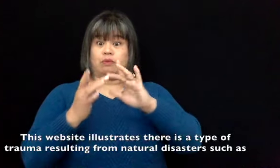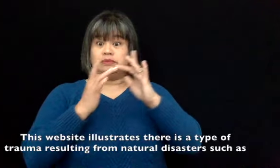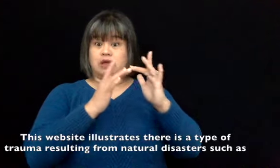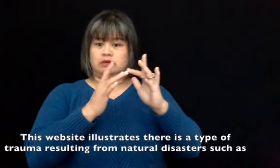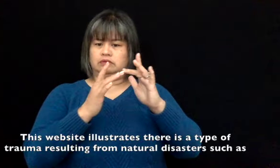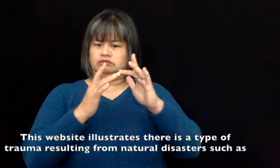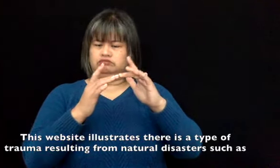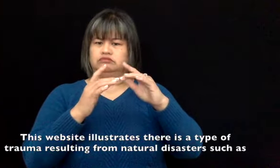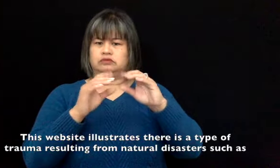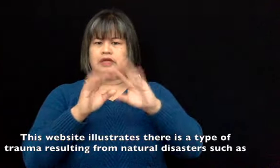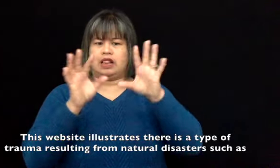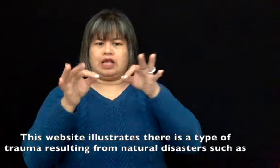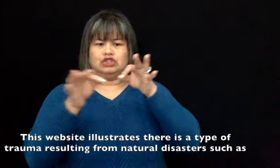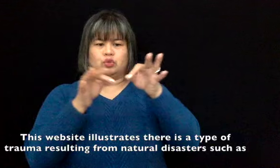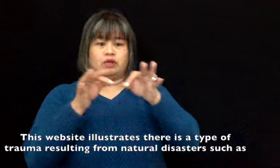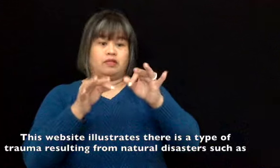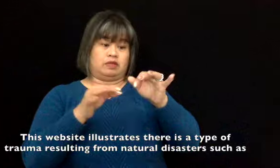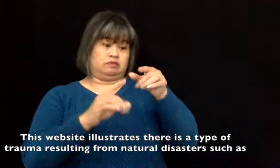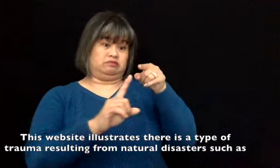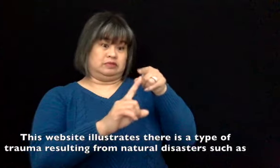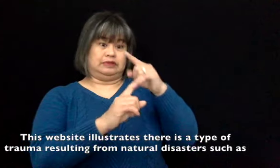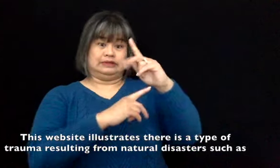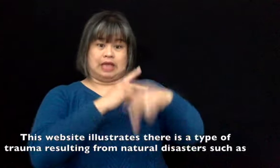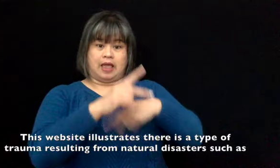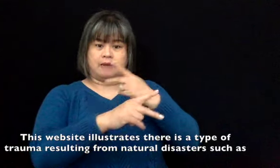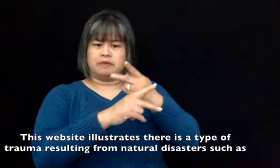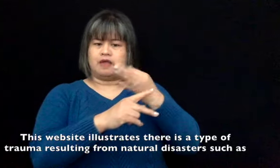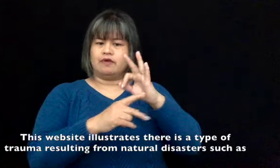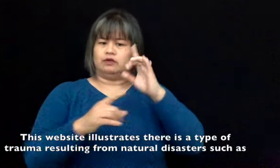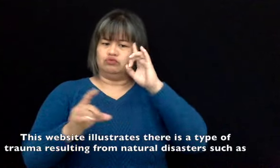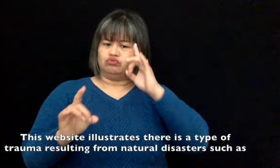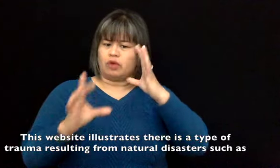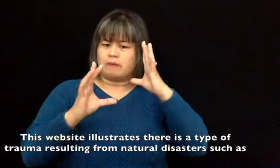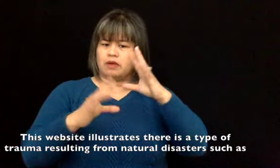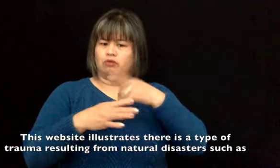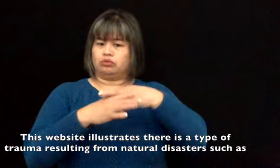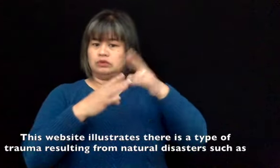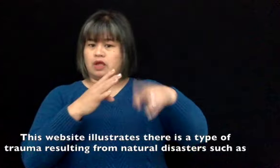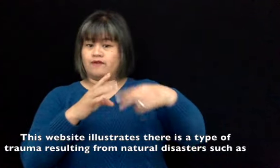This website illustrates that there is a type of trauma resulting from natural disasters,